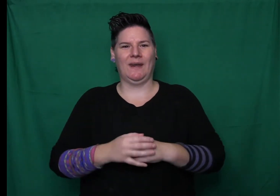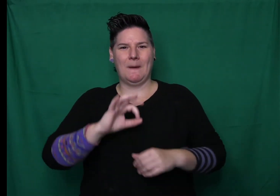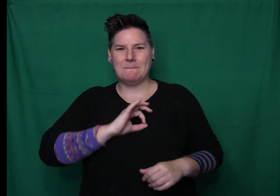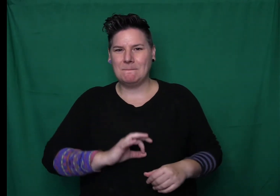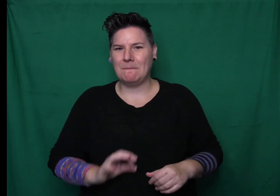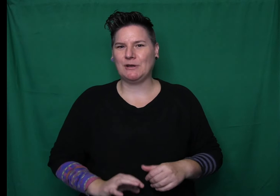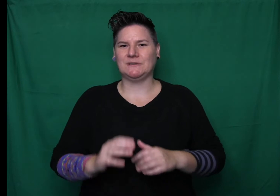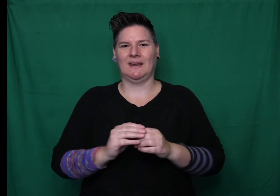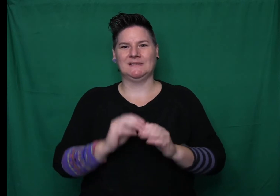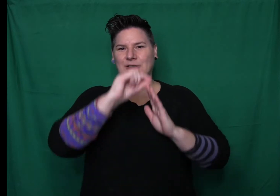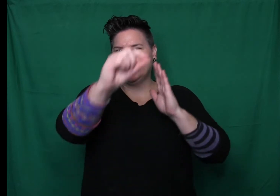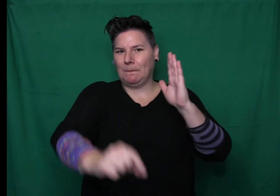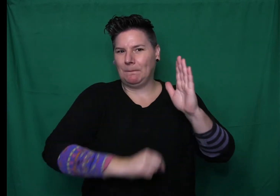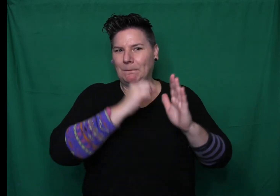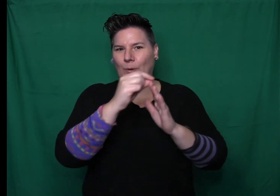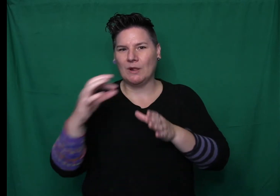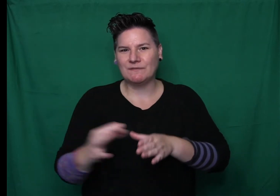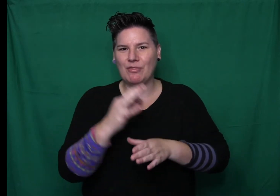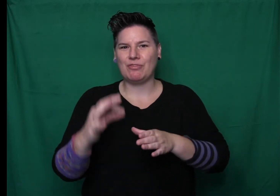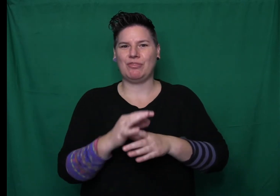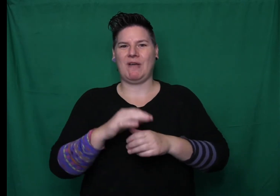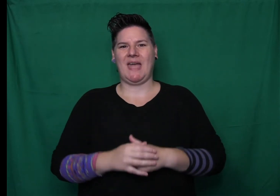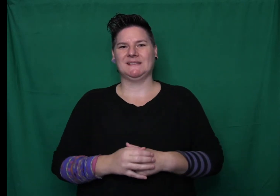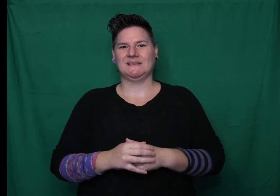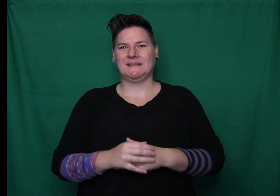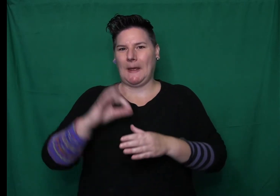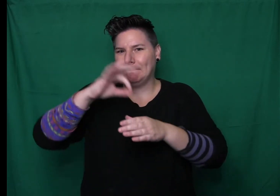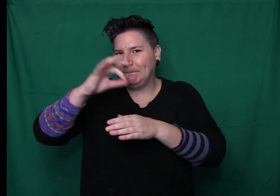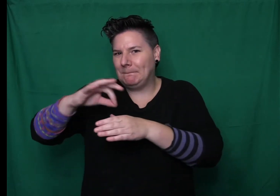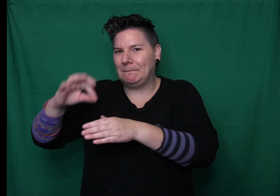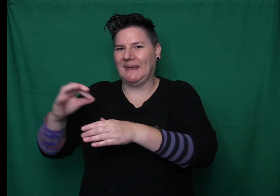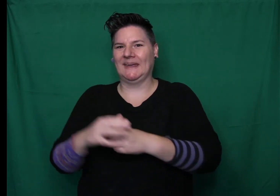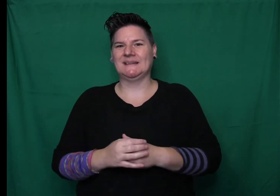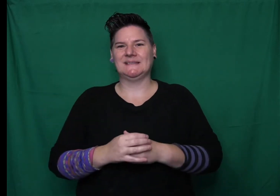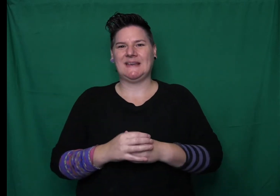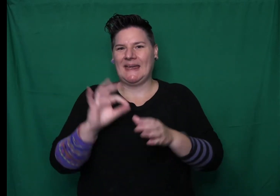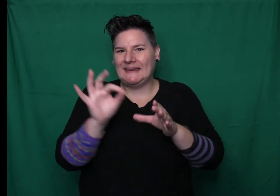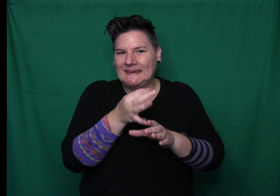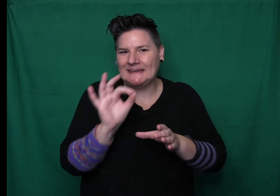Dorry picked up some cloth. Hmm, this would make very nice curtains, said Dorry.